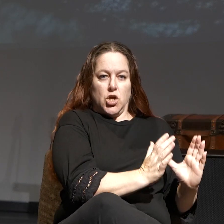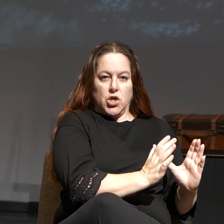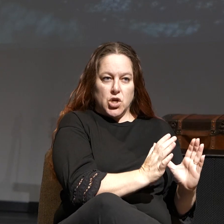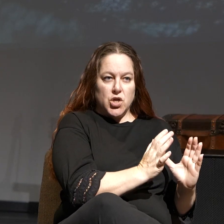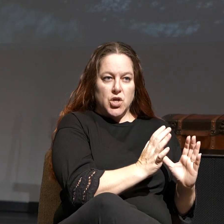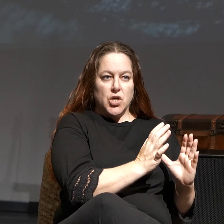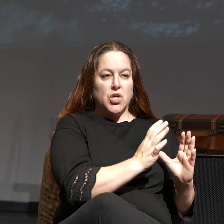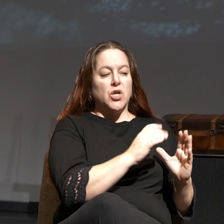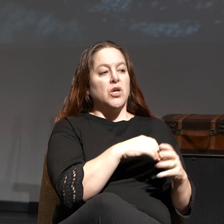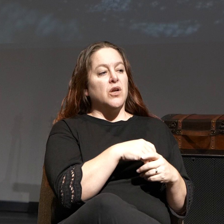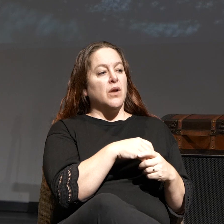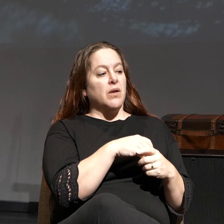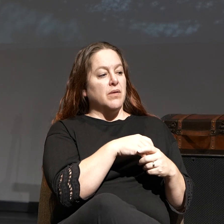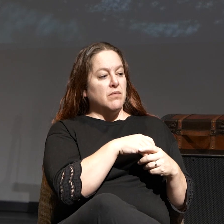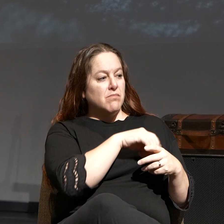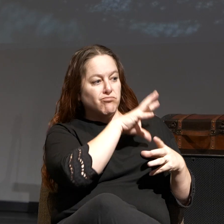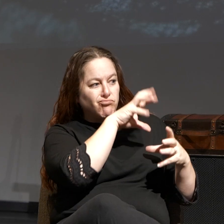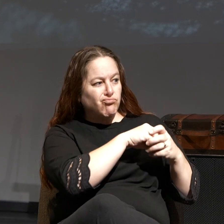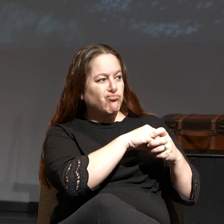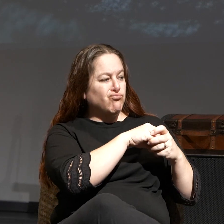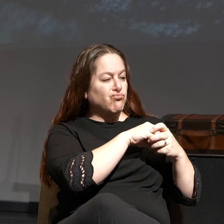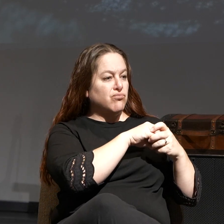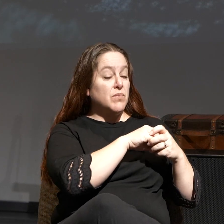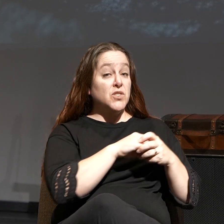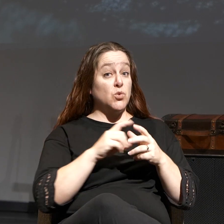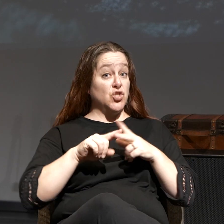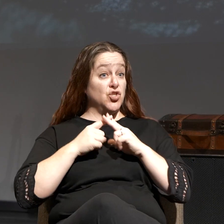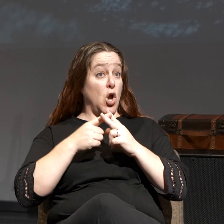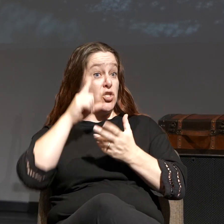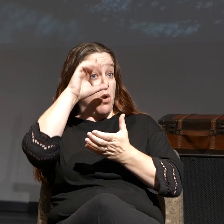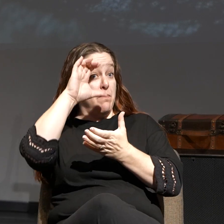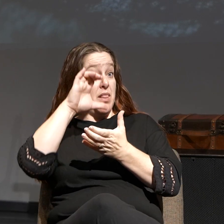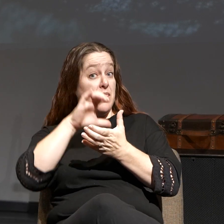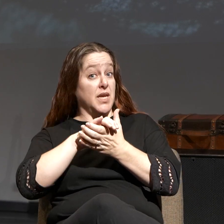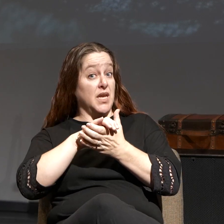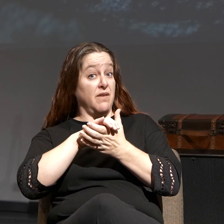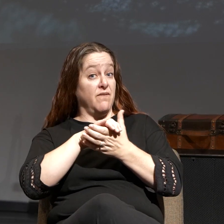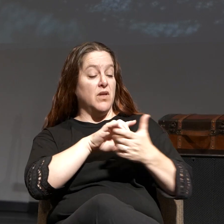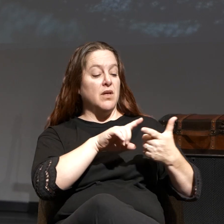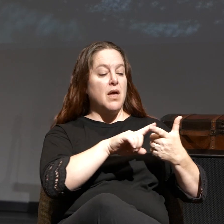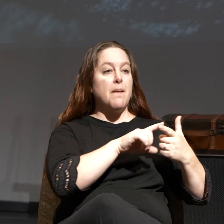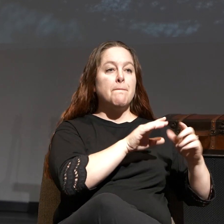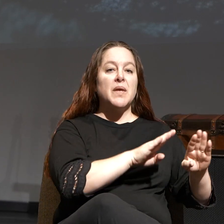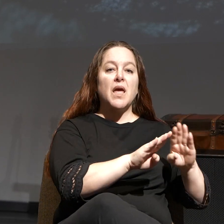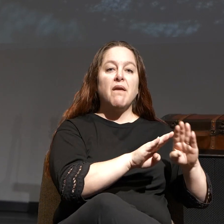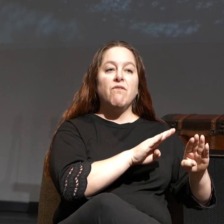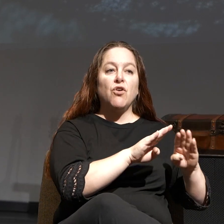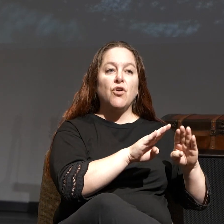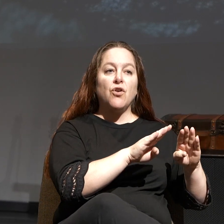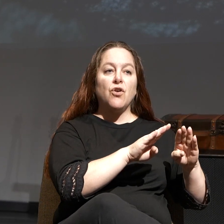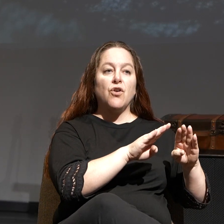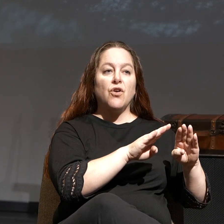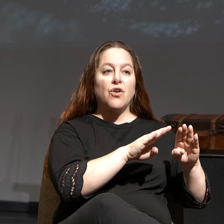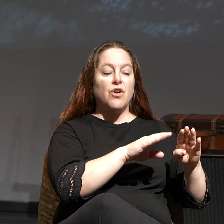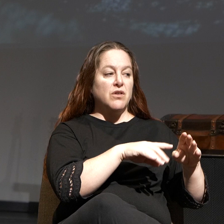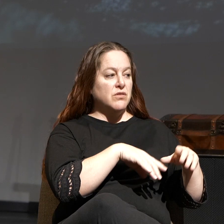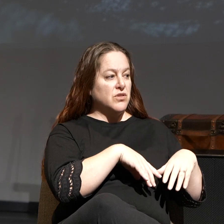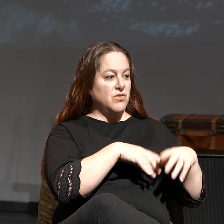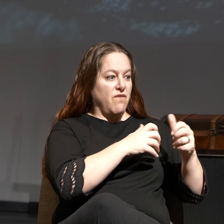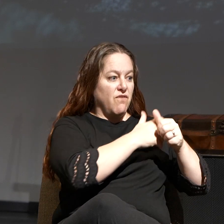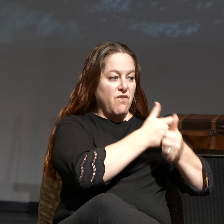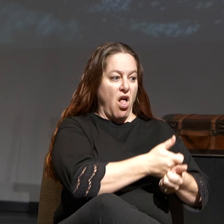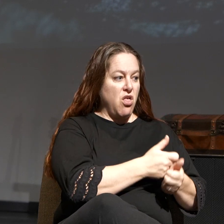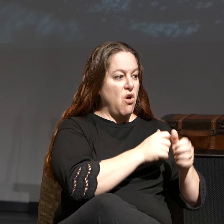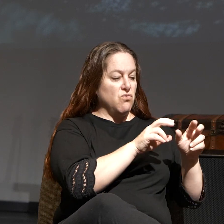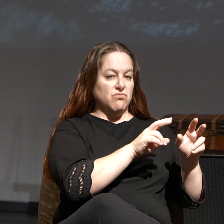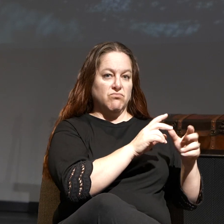And standing in the way of sinners, it goes from your beliefs to your behavior. You begin to behave consistent with your beliefs. You will always